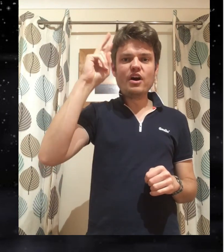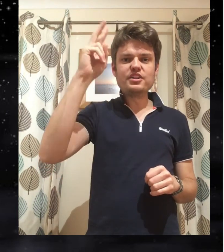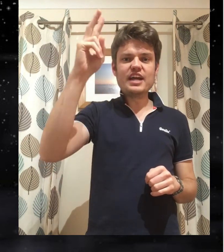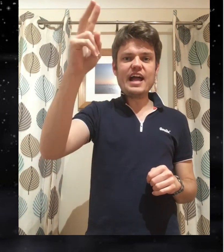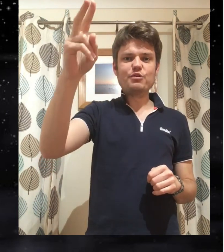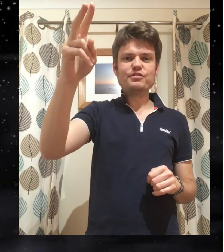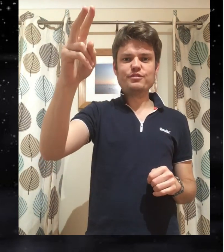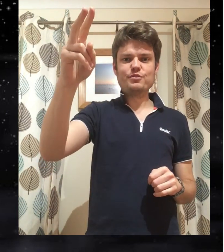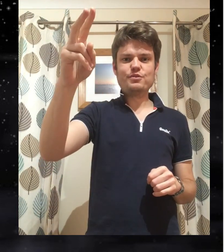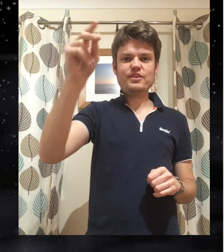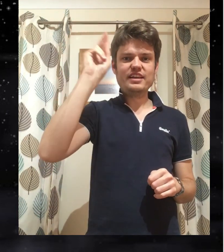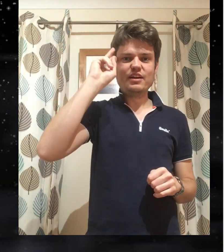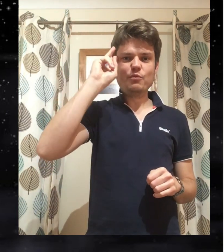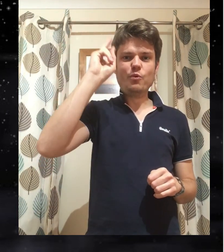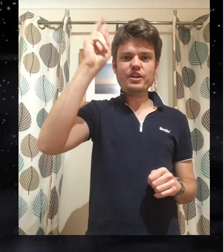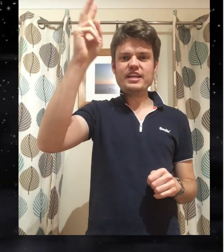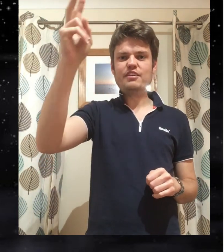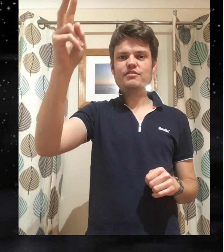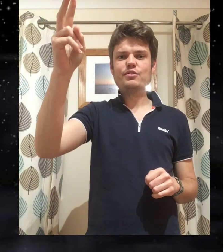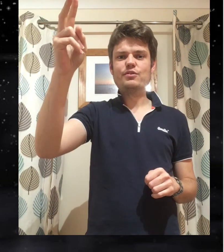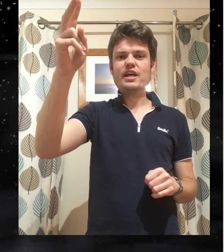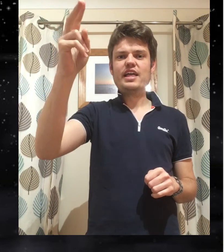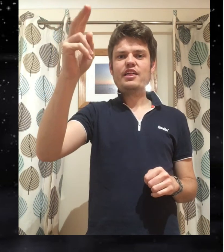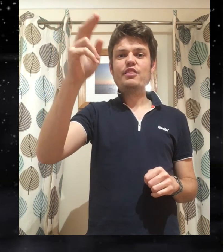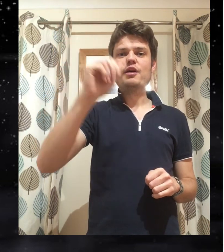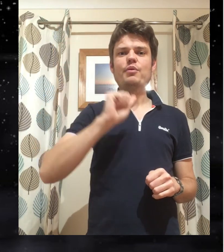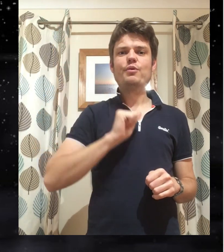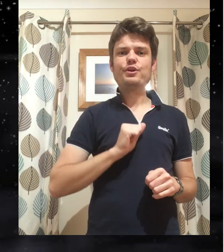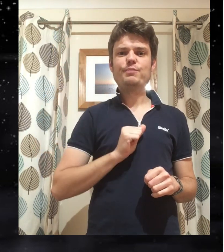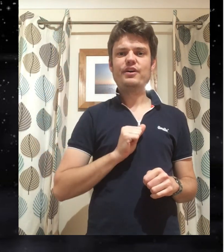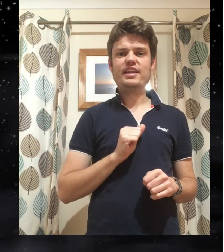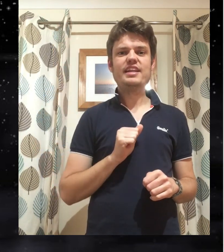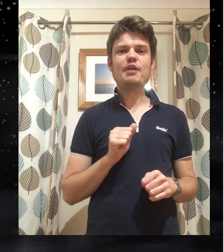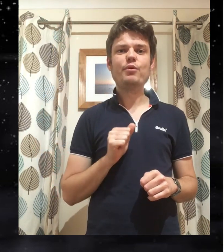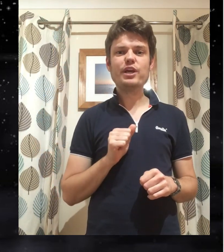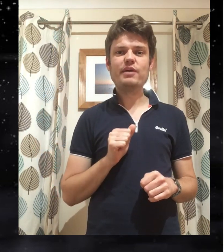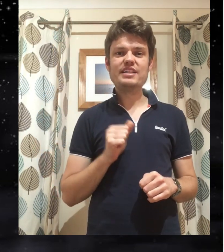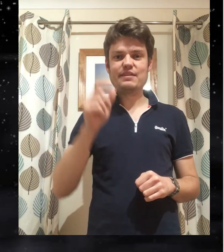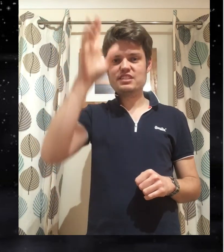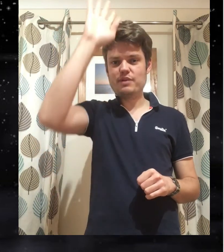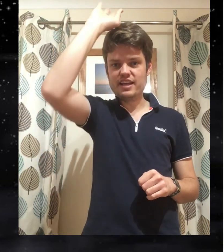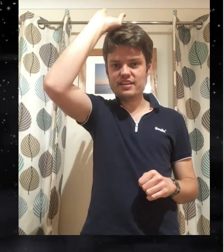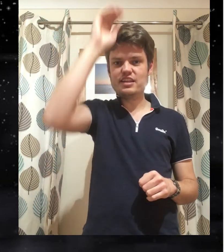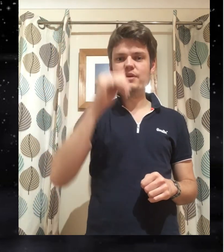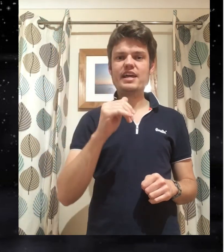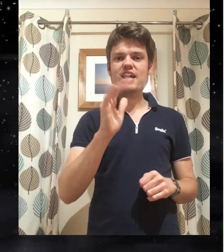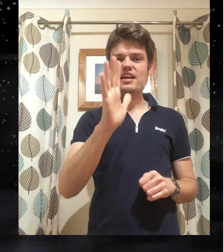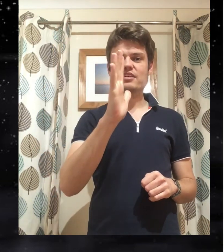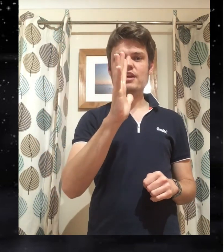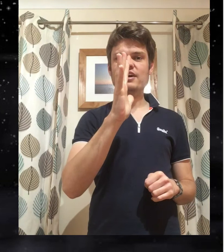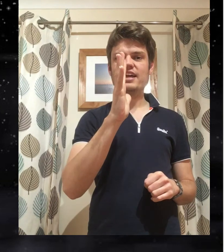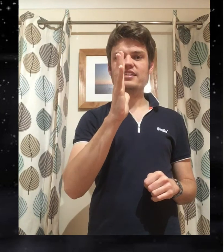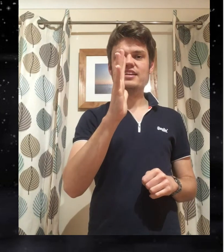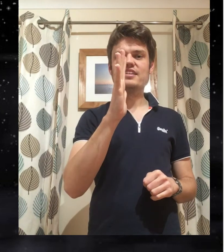watch out for watch out for the porcupine now porcupines have spikes up here